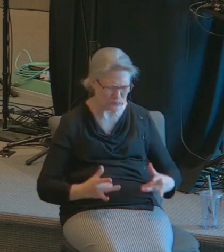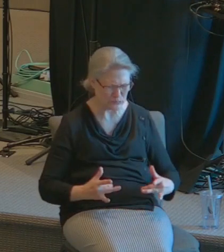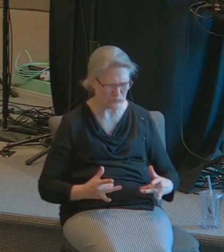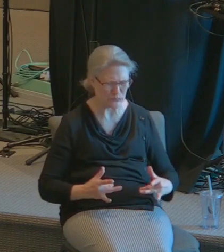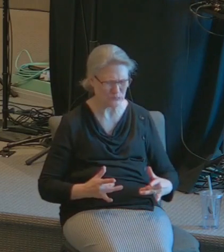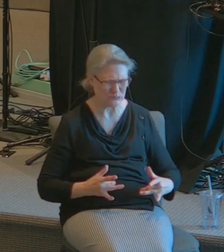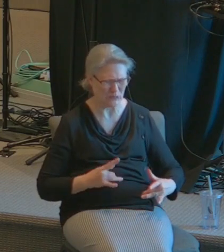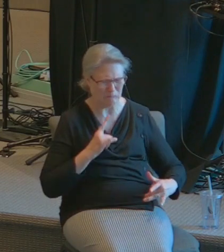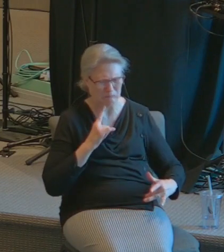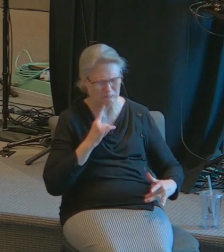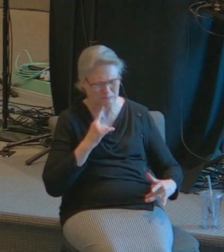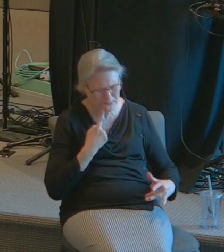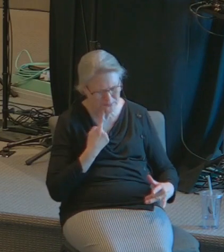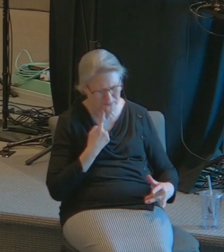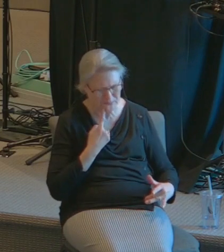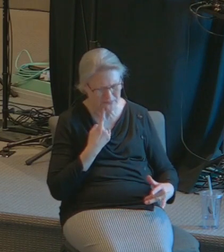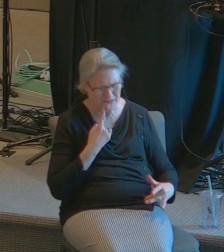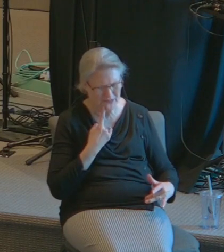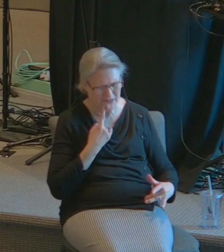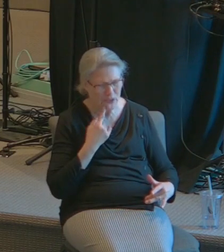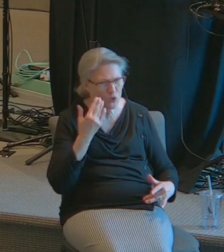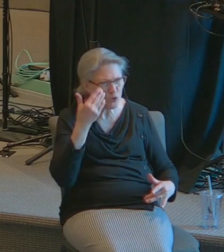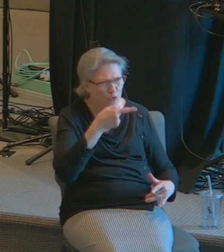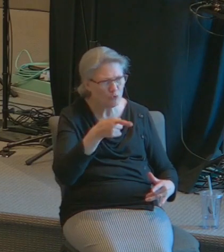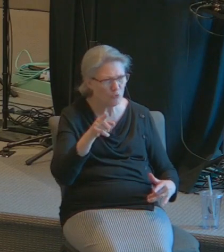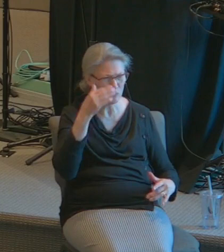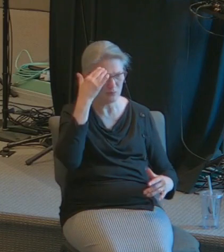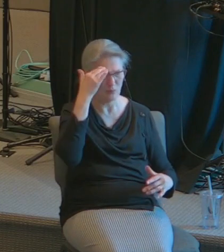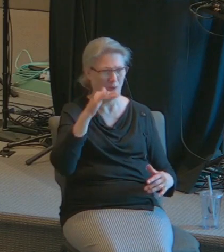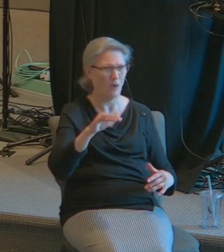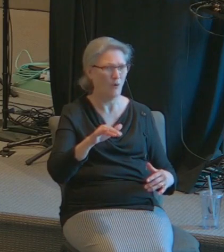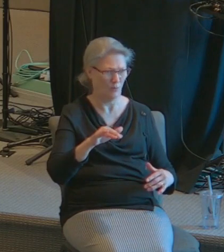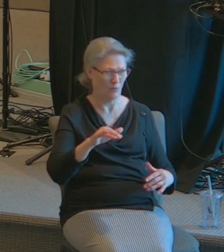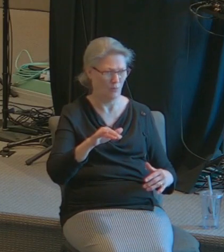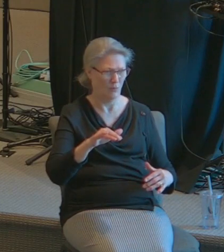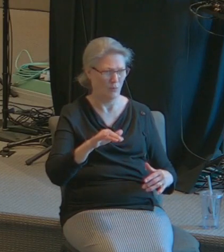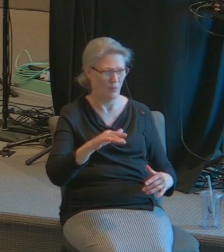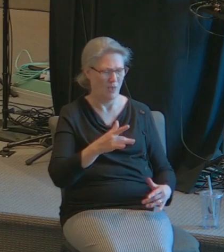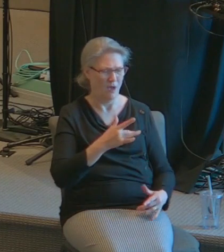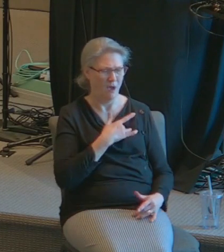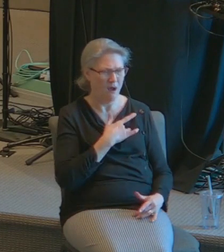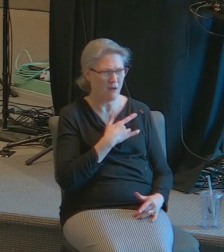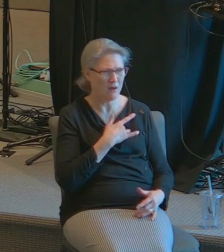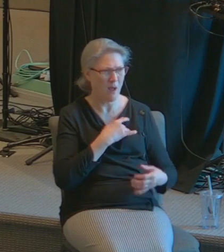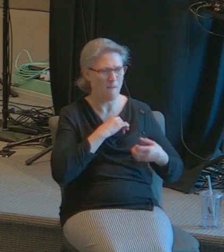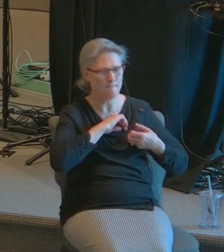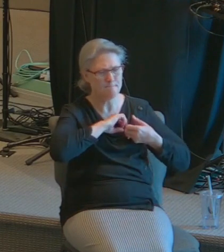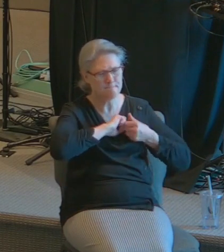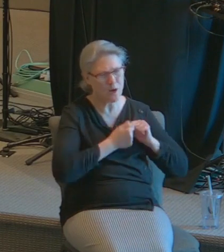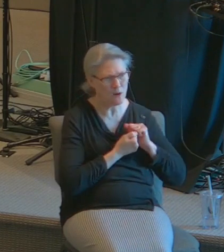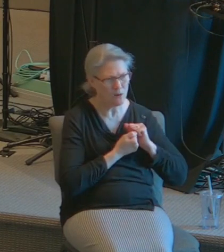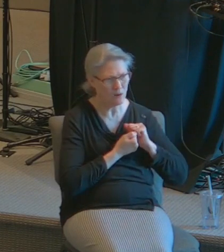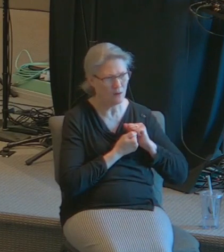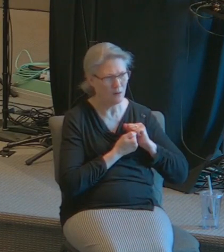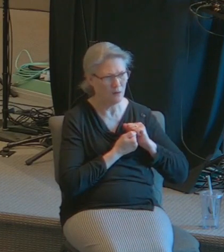discouragement you don't know the heart that is broken